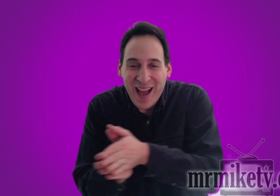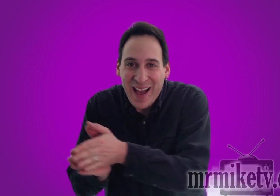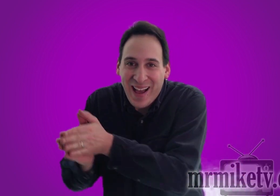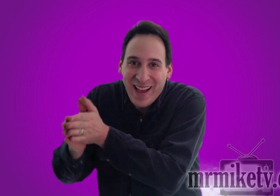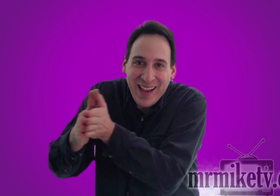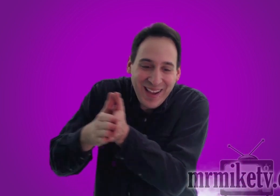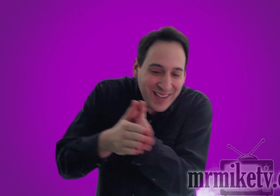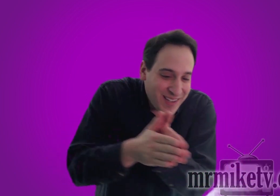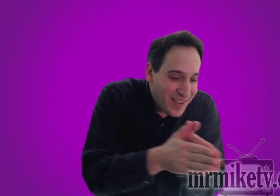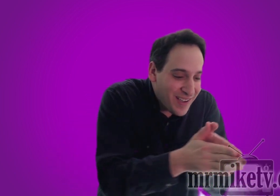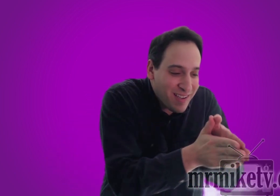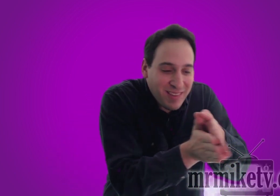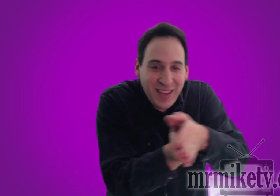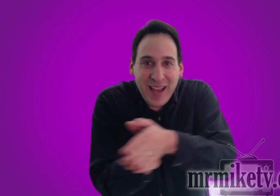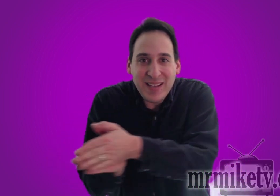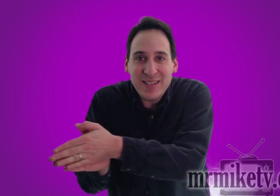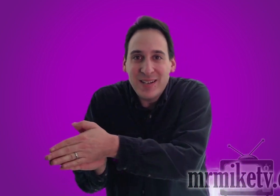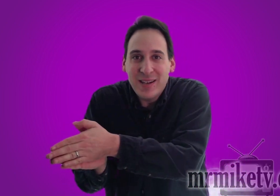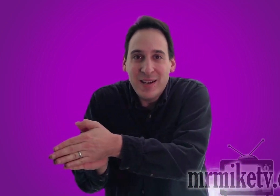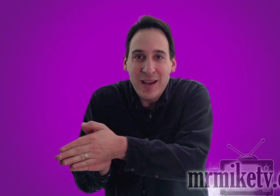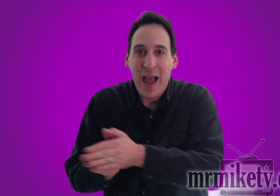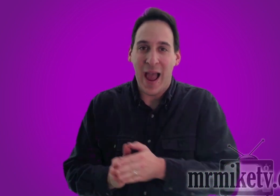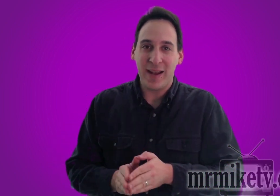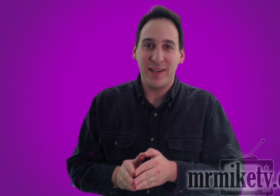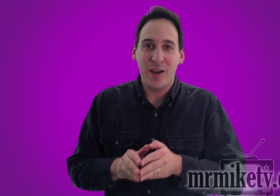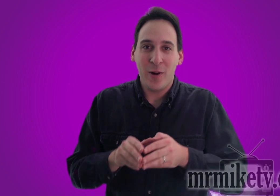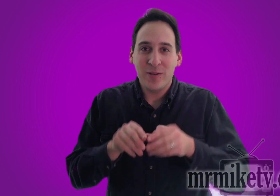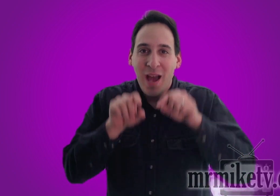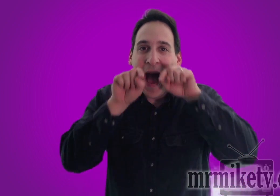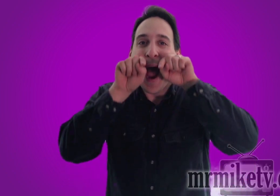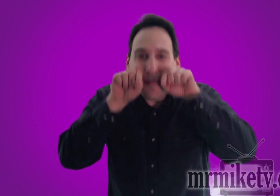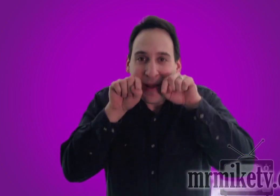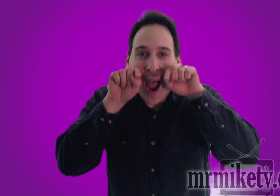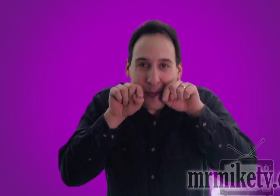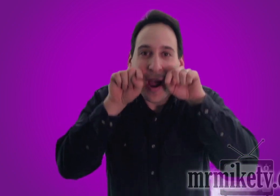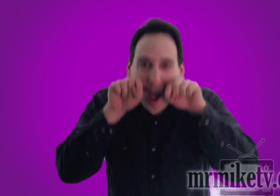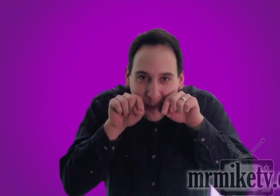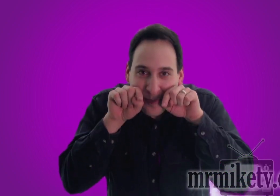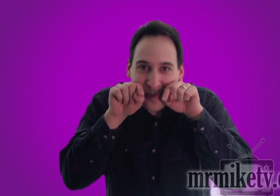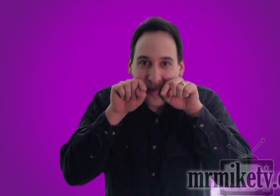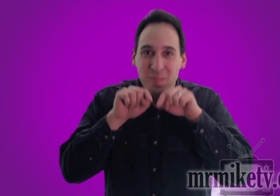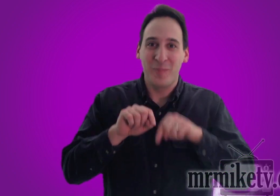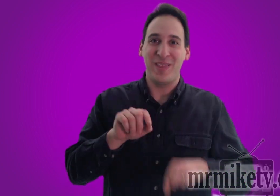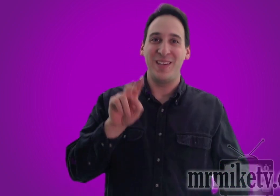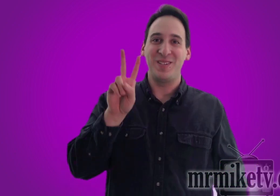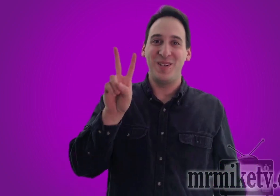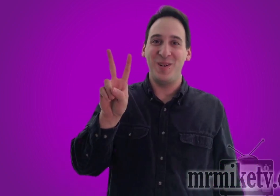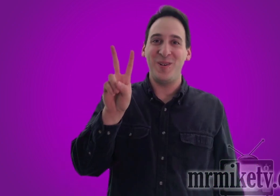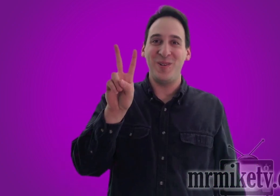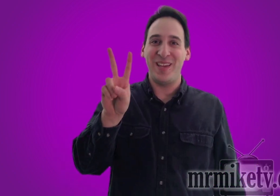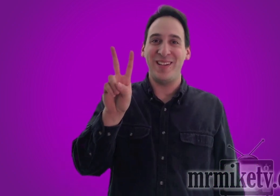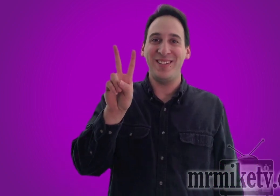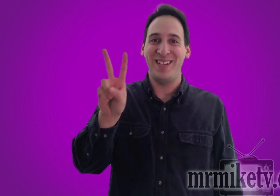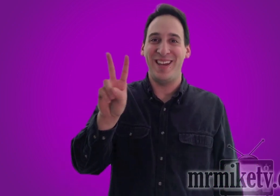on the ice, and he goes hum hum hum with his two little teeth.